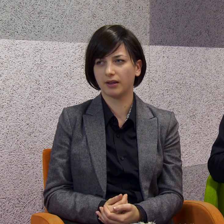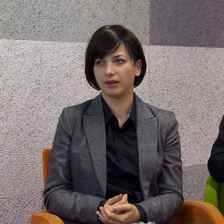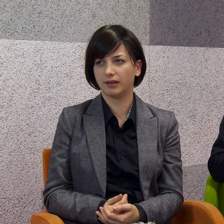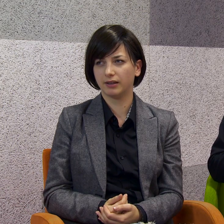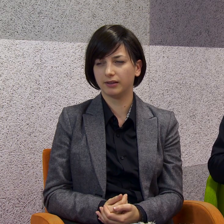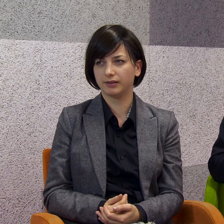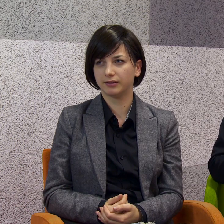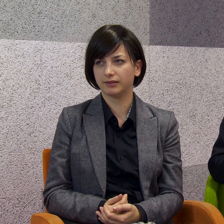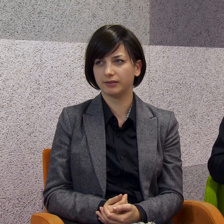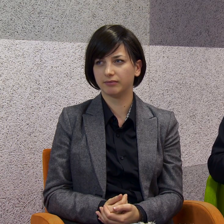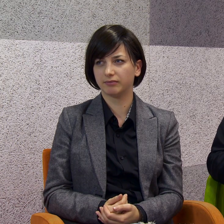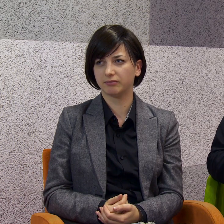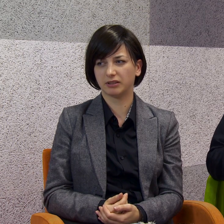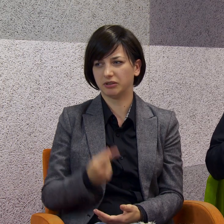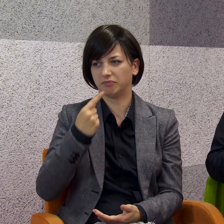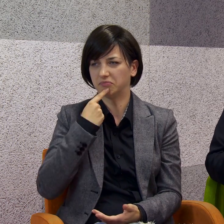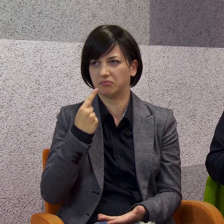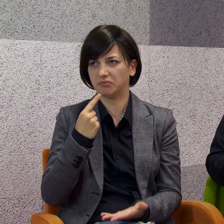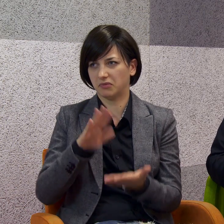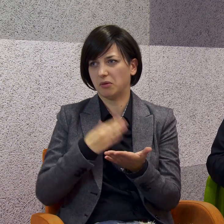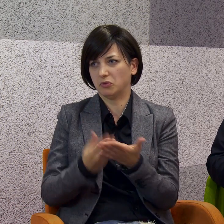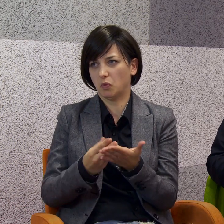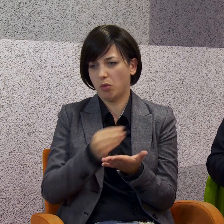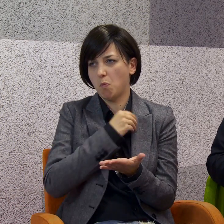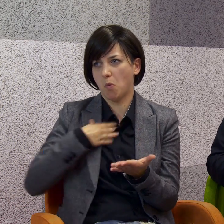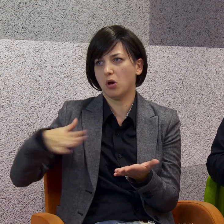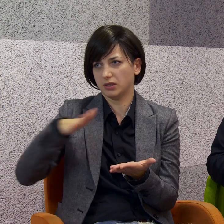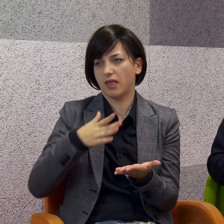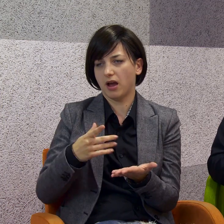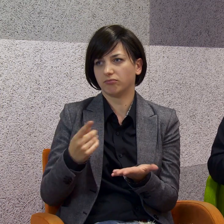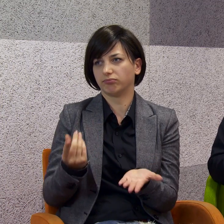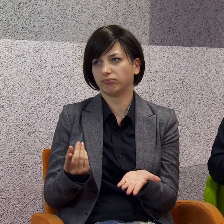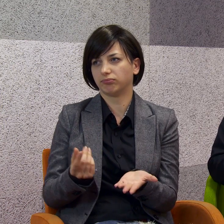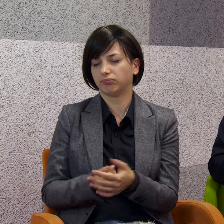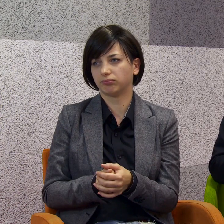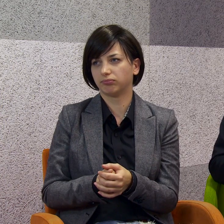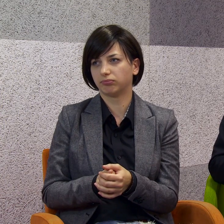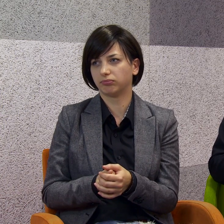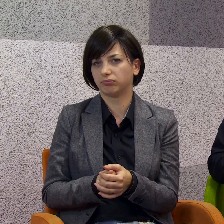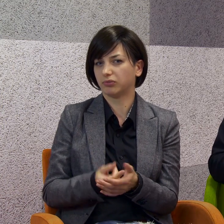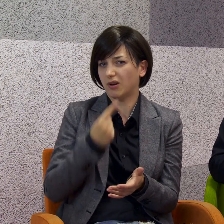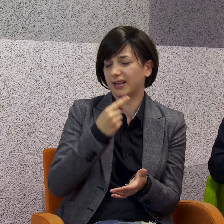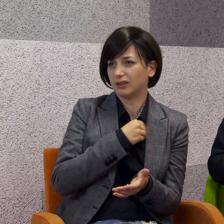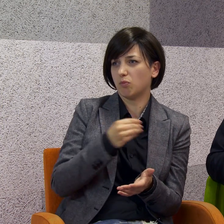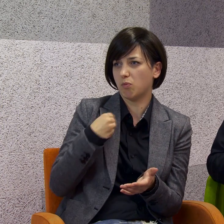different language. And for example, in Poland, Polish language is very hard to learn.